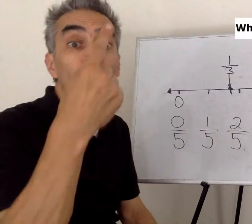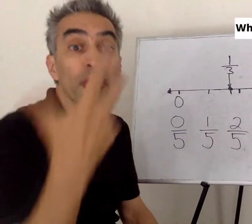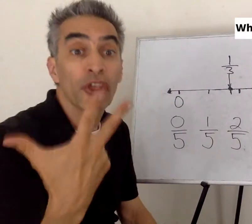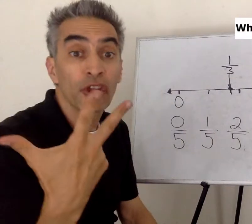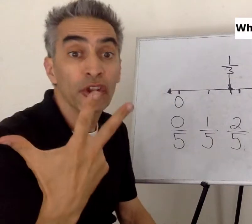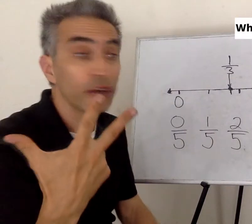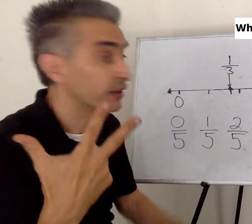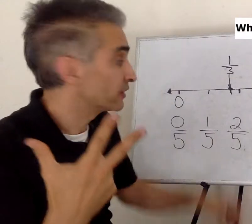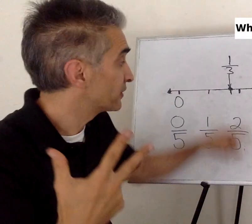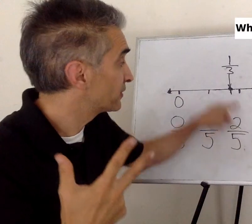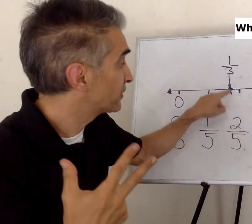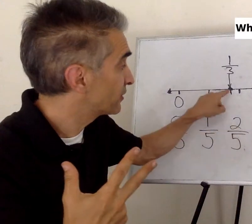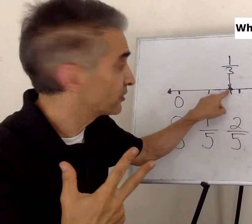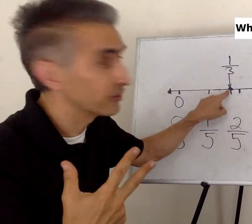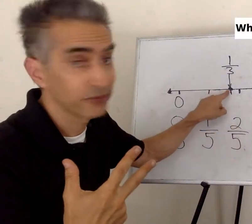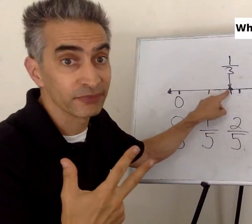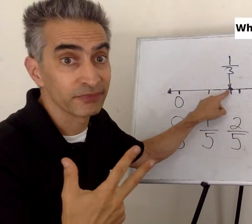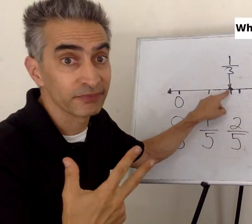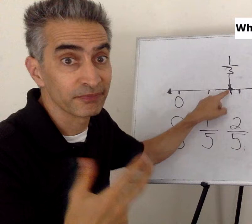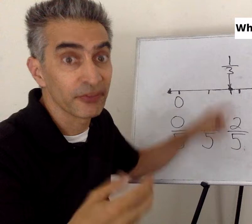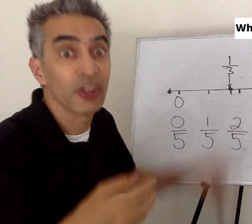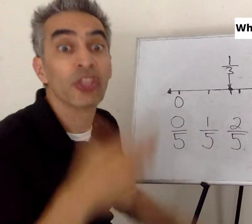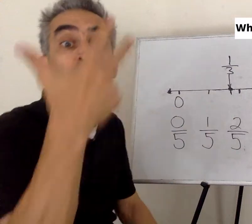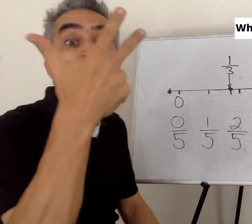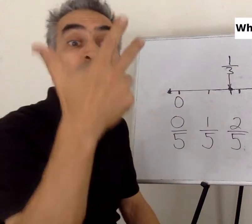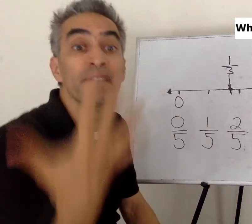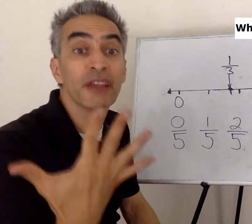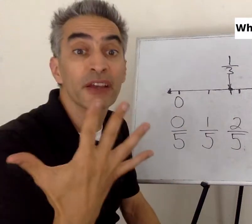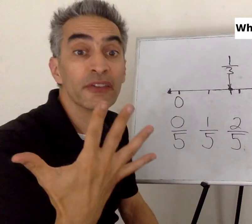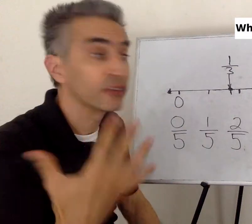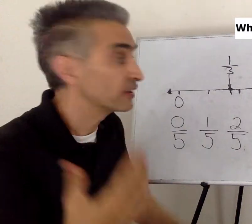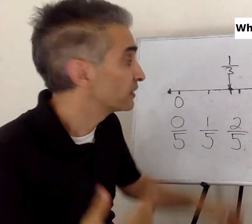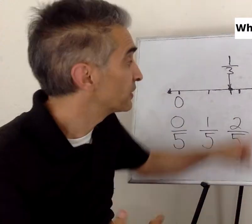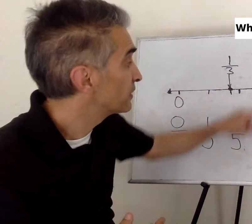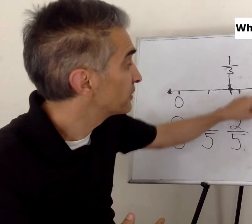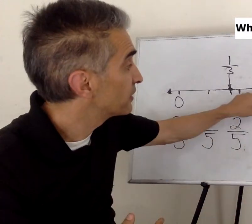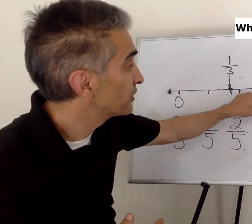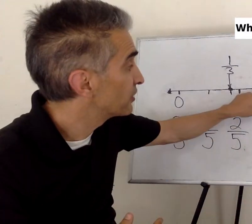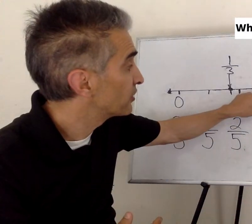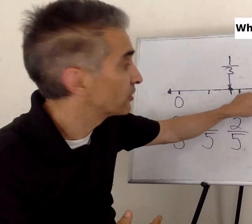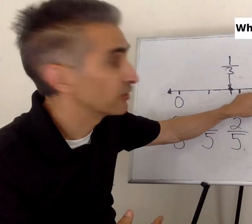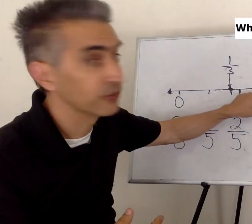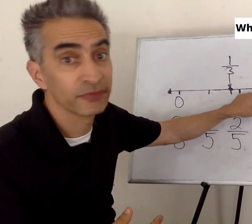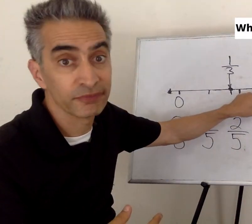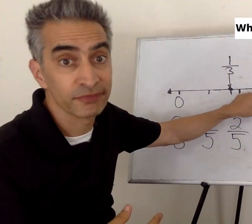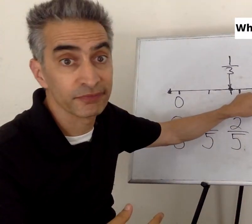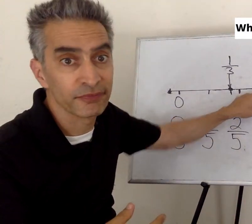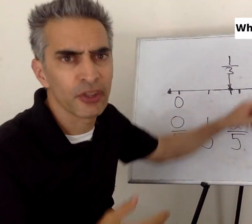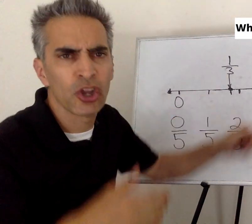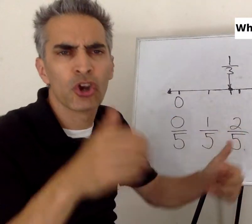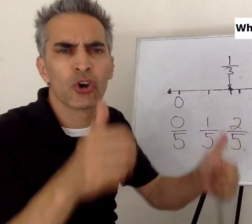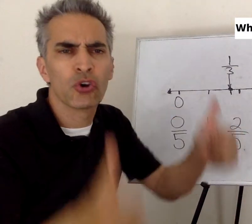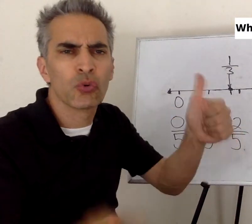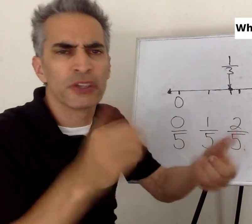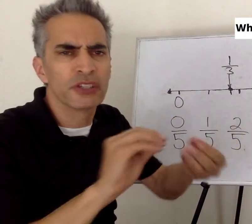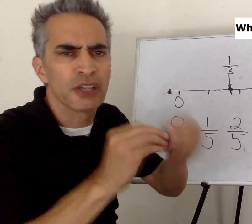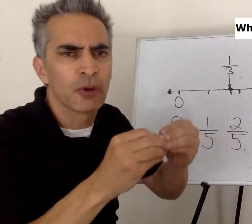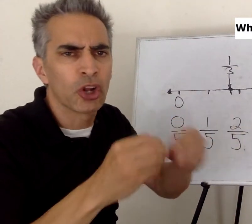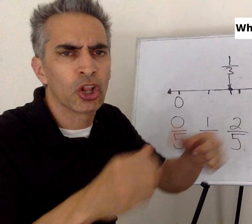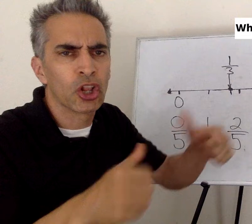One-third is there. Three-fifths is there. Which number